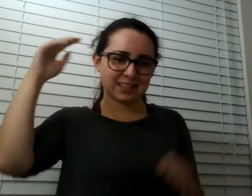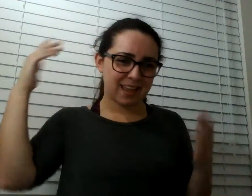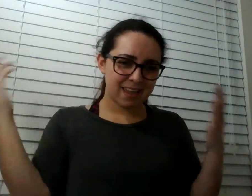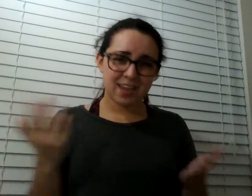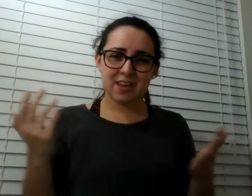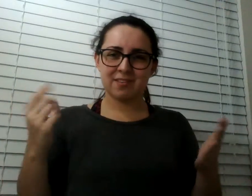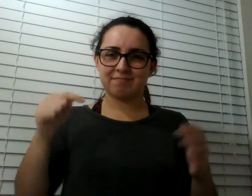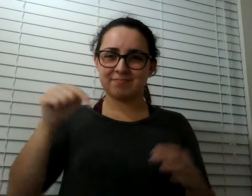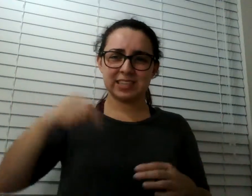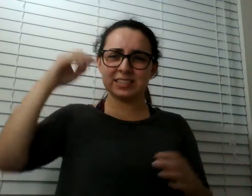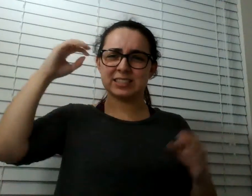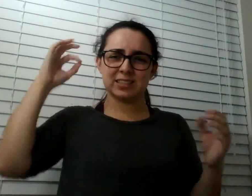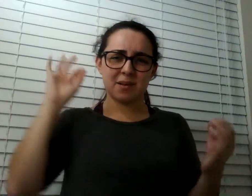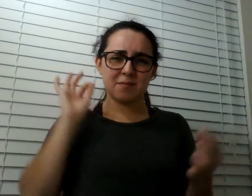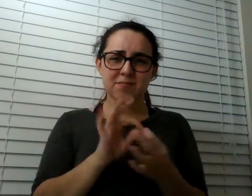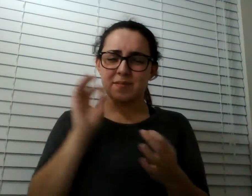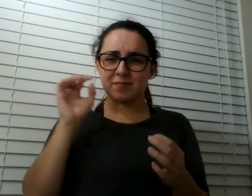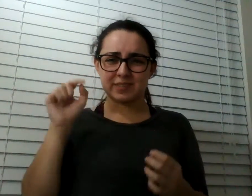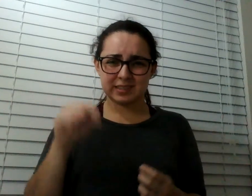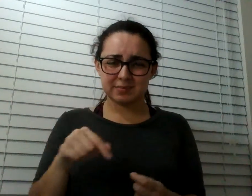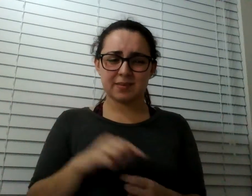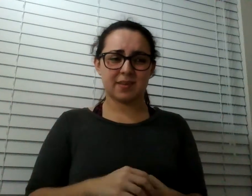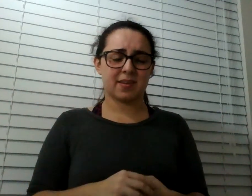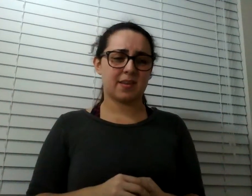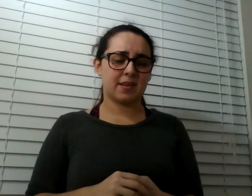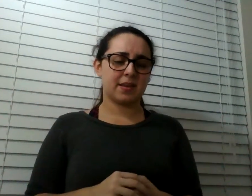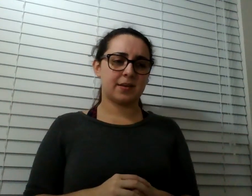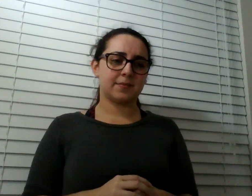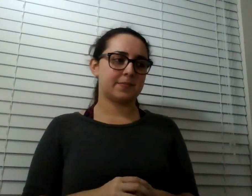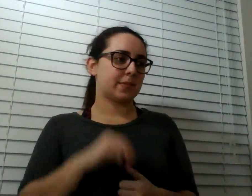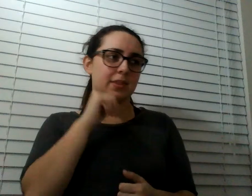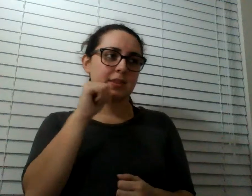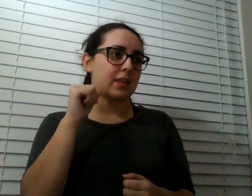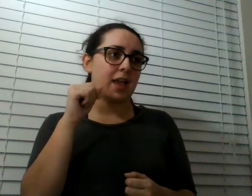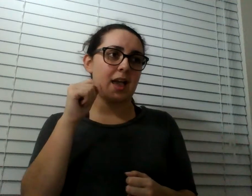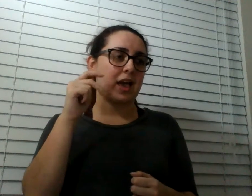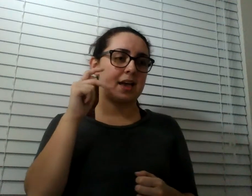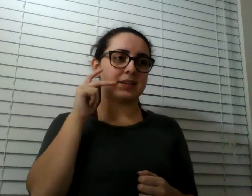Well? We don't see the spot. It's just getting trickier and trickier.